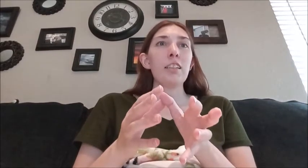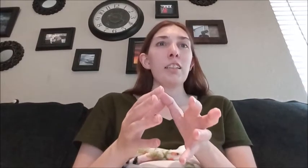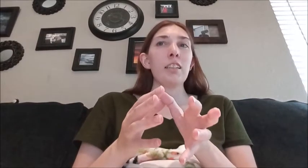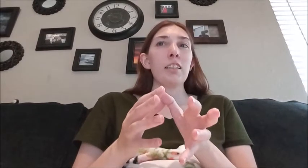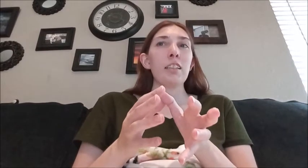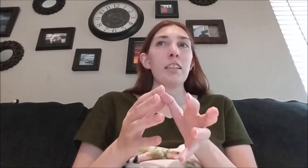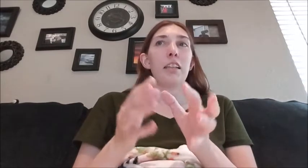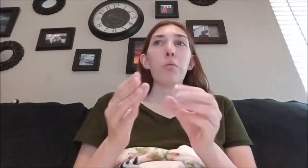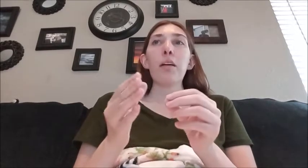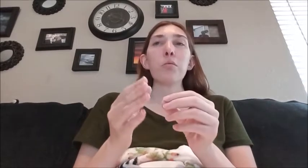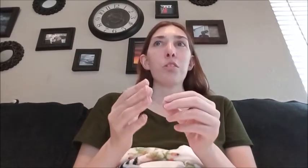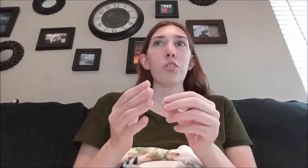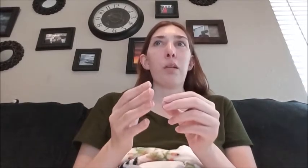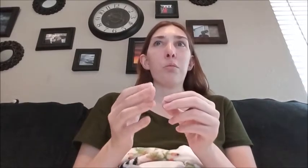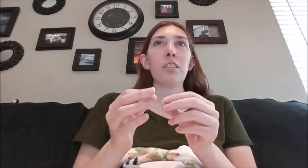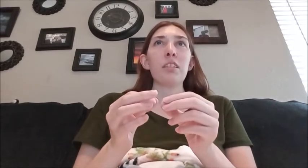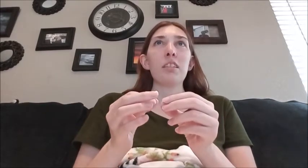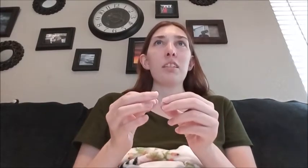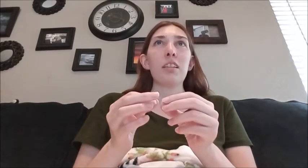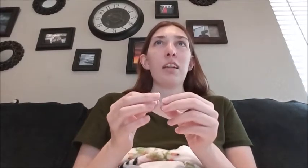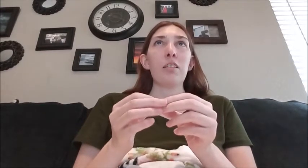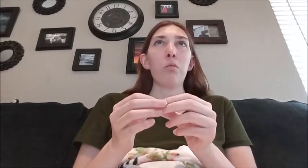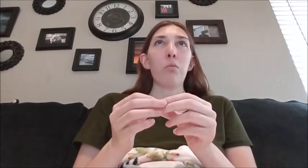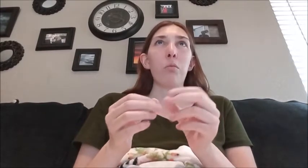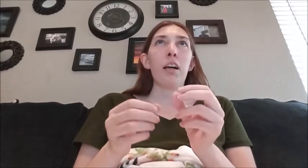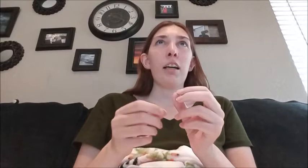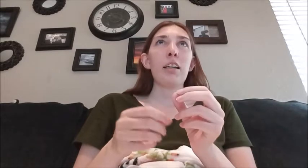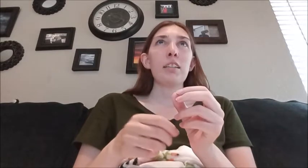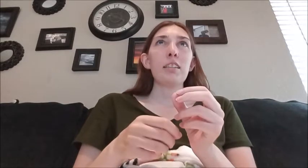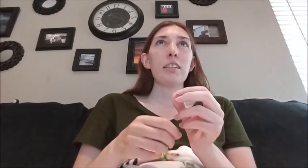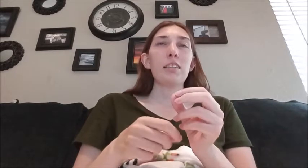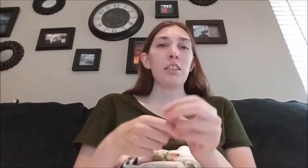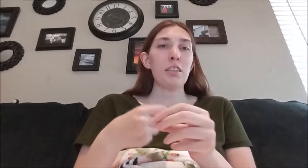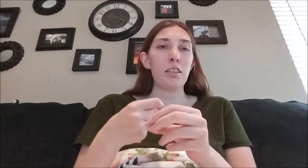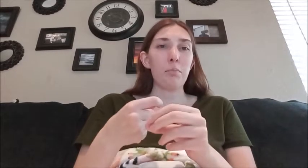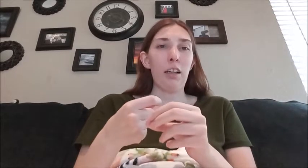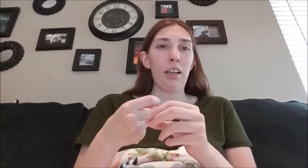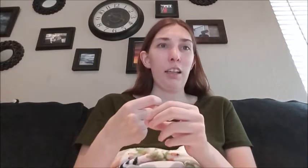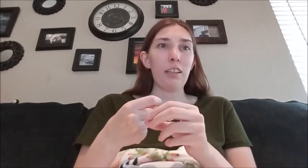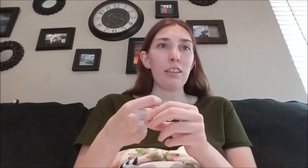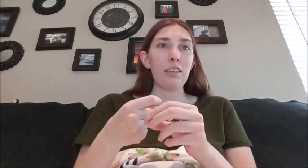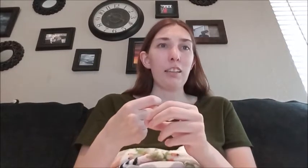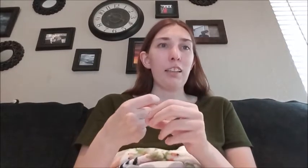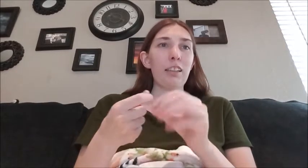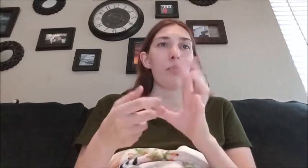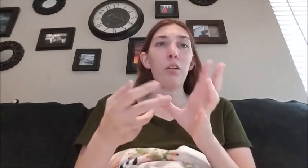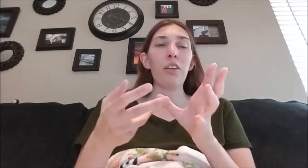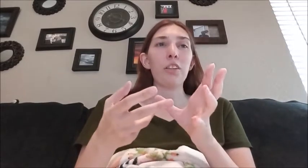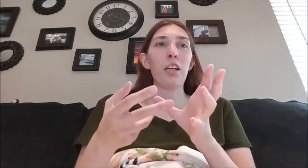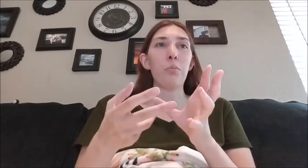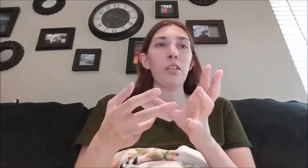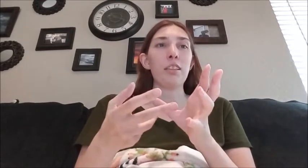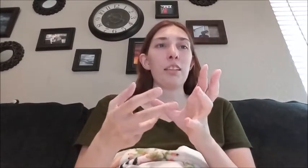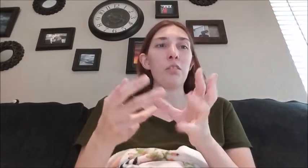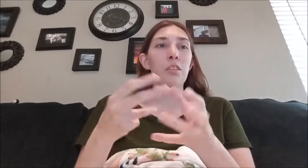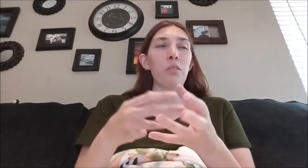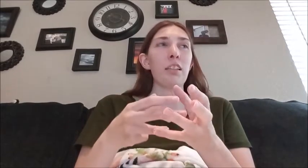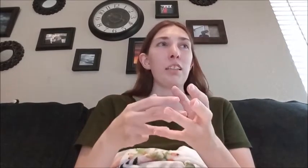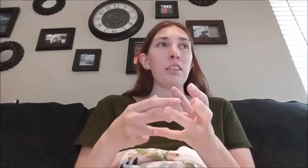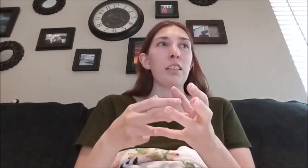and the way it was described was like why does my like what I looked up was like there was this one thing that said